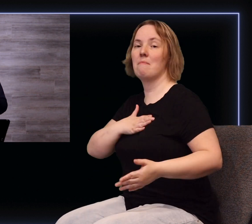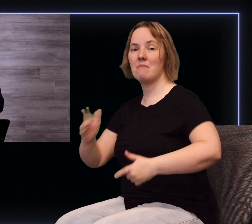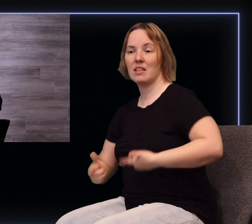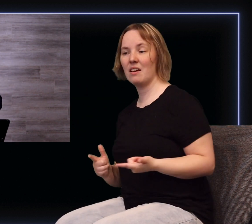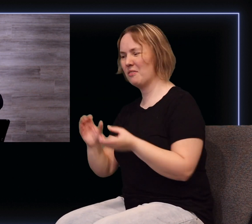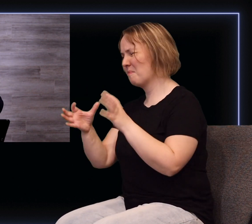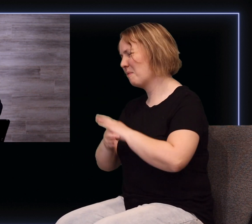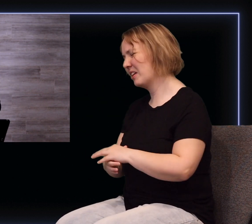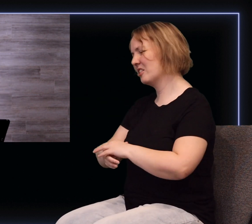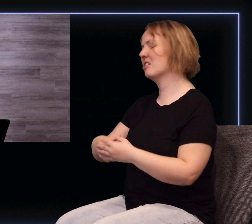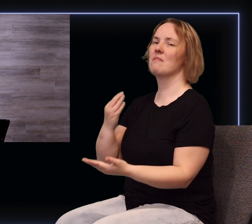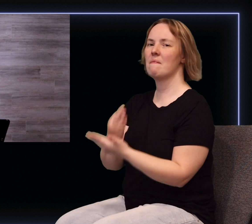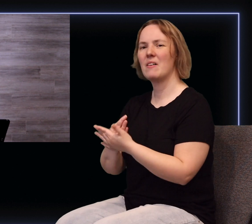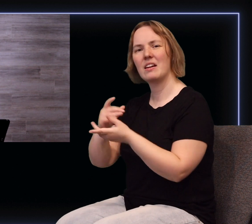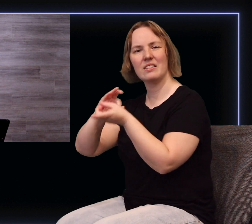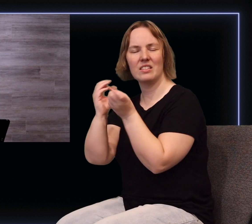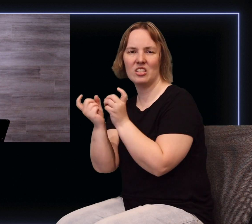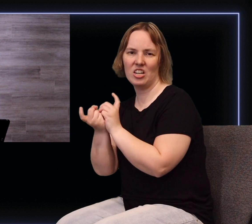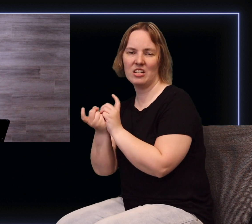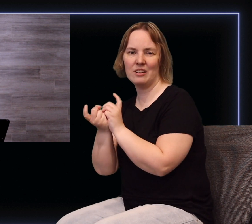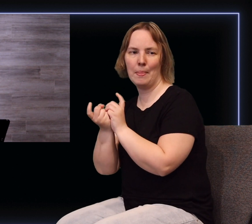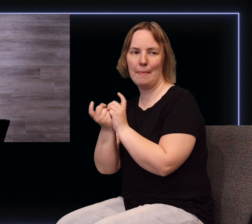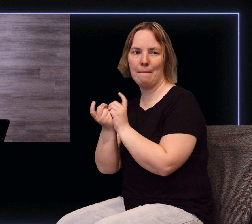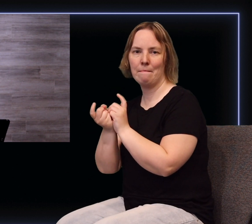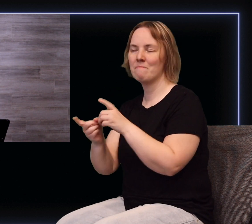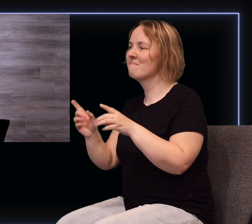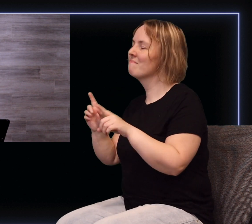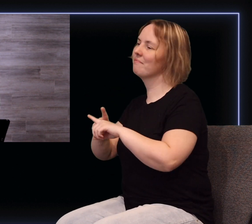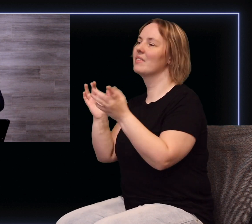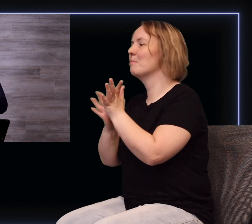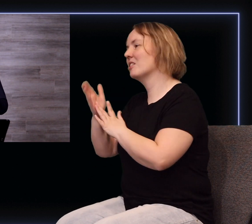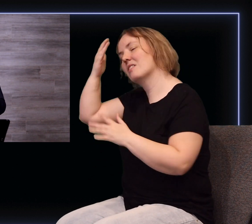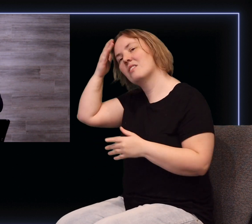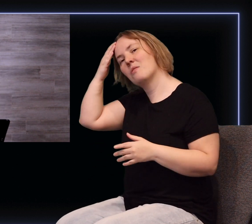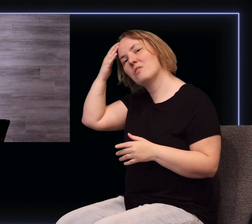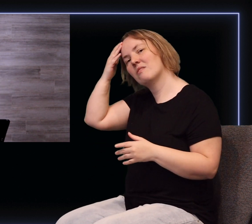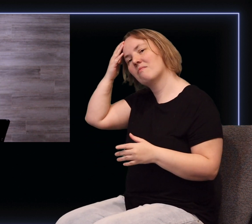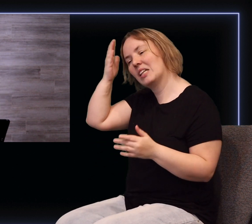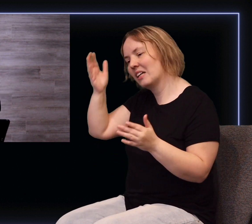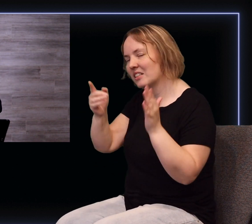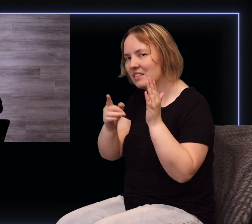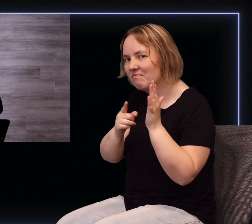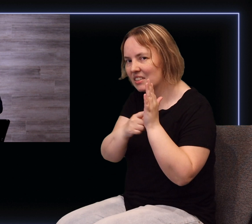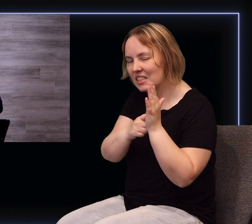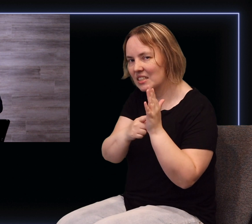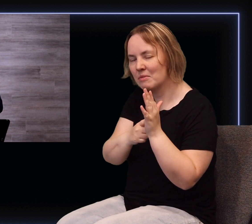relationship or I want that to change or I want my finances to change. But Jesus knows that he can't just deal with the symptoms. If he's